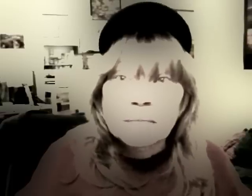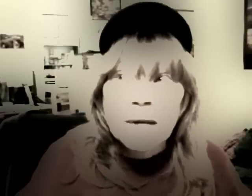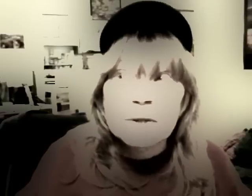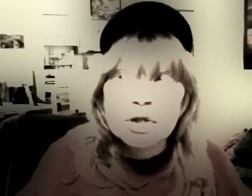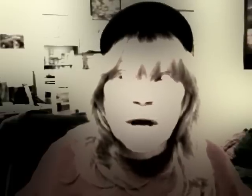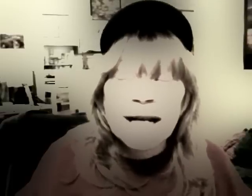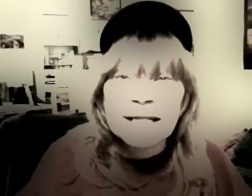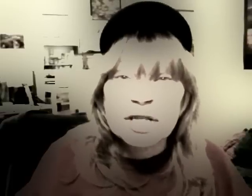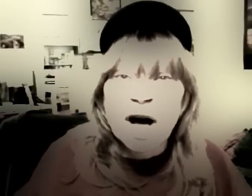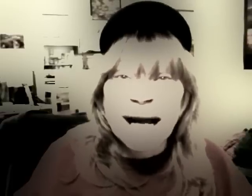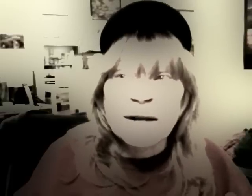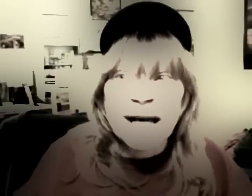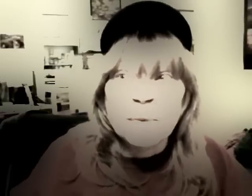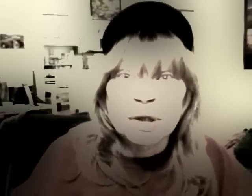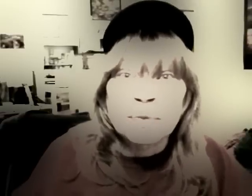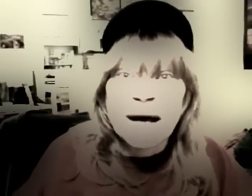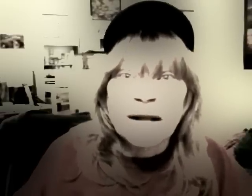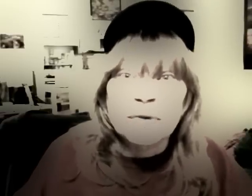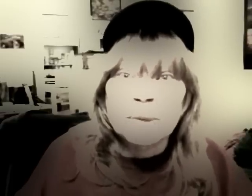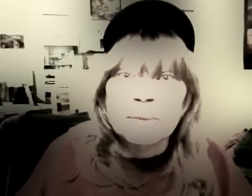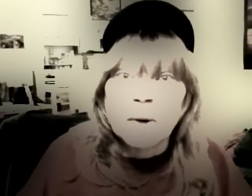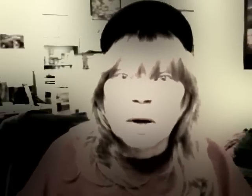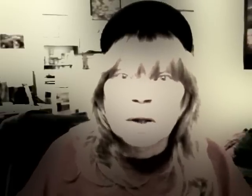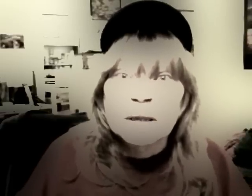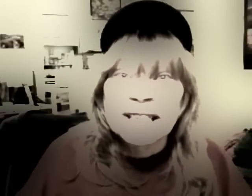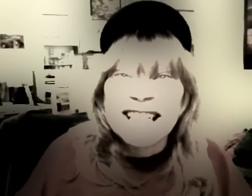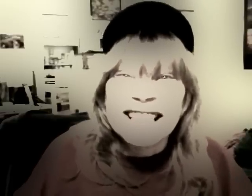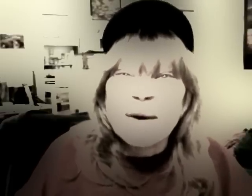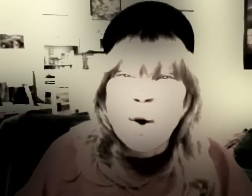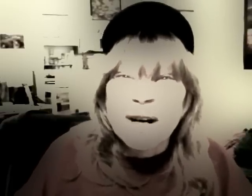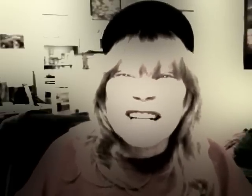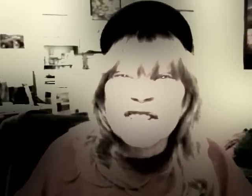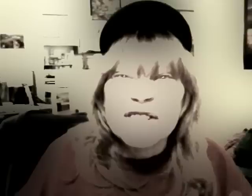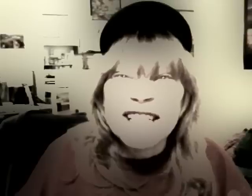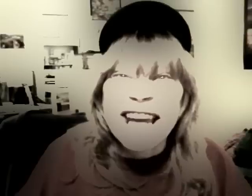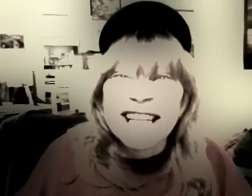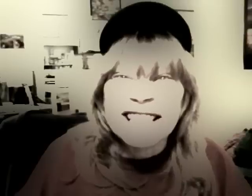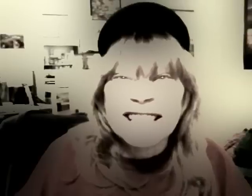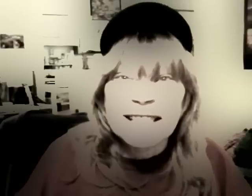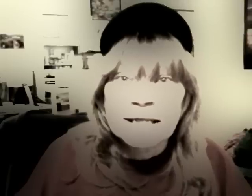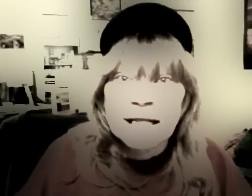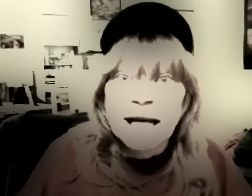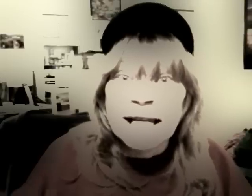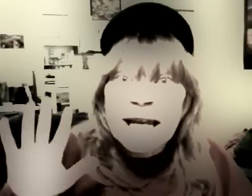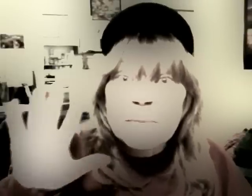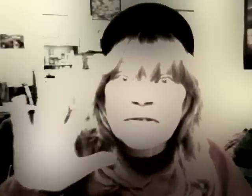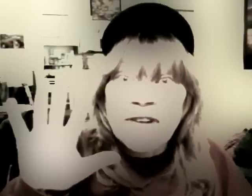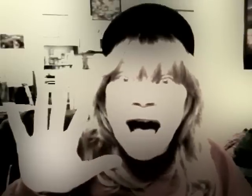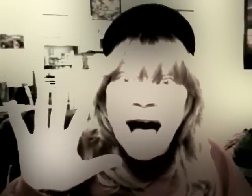Try not to talk out loud when you're around other people because they won't understand. Then number five,